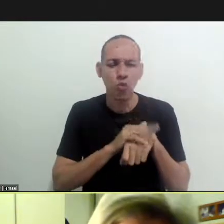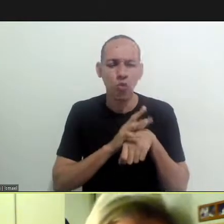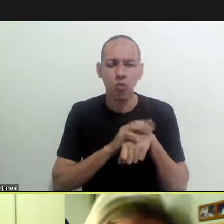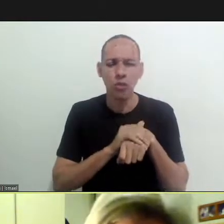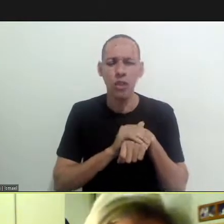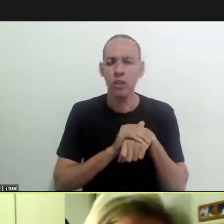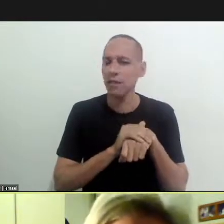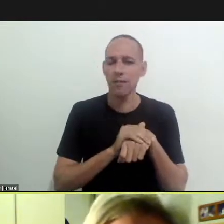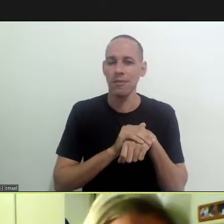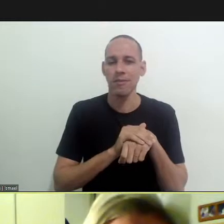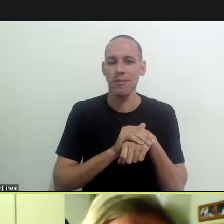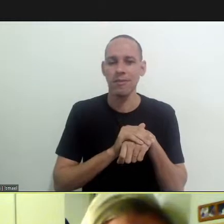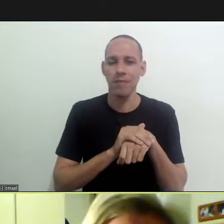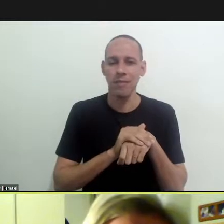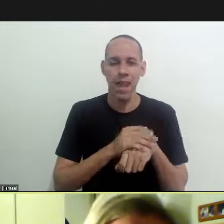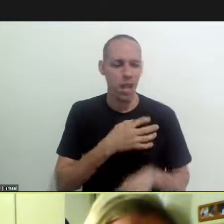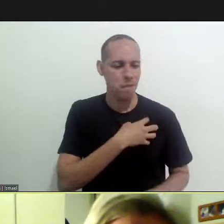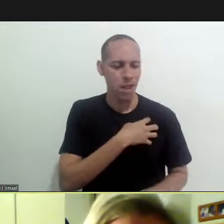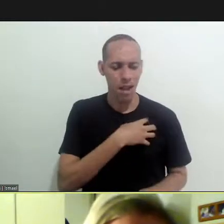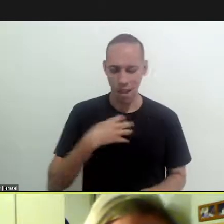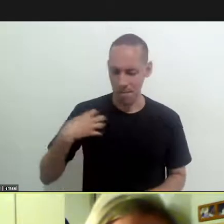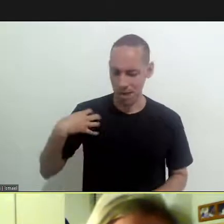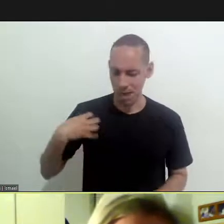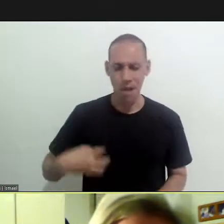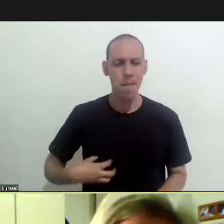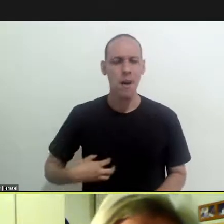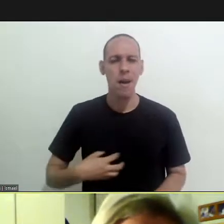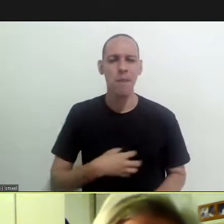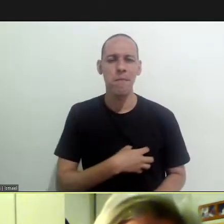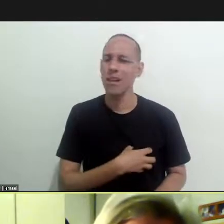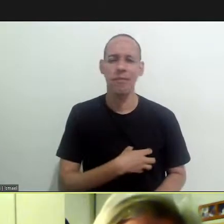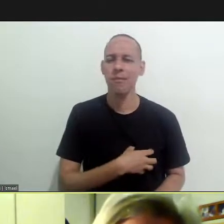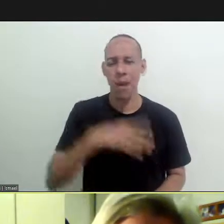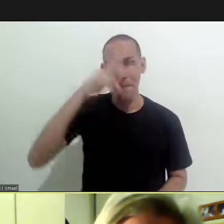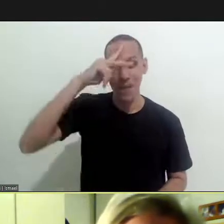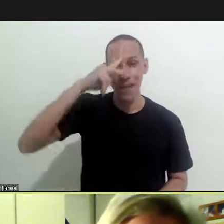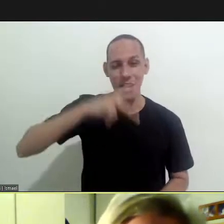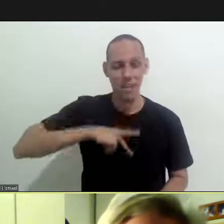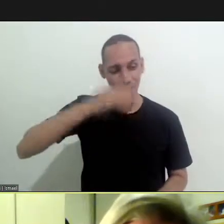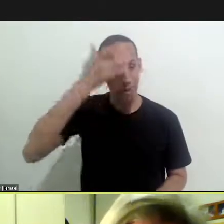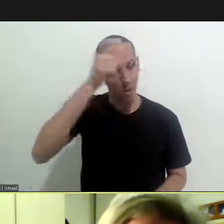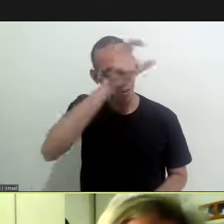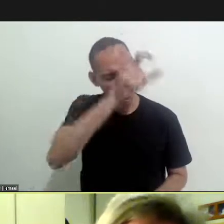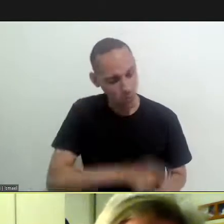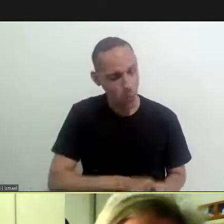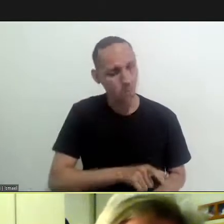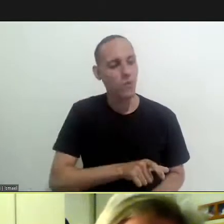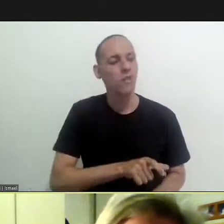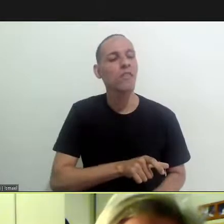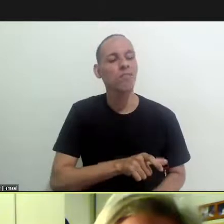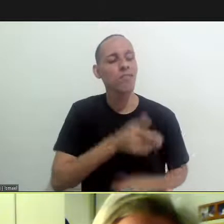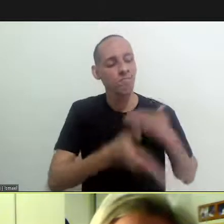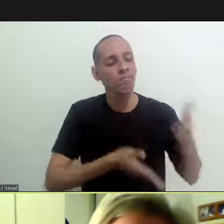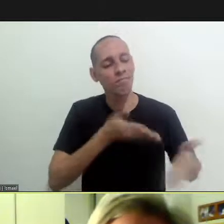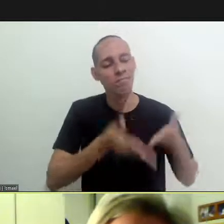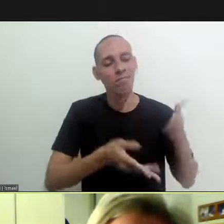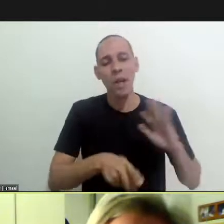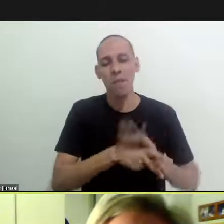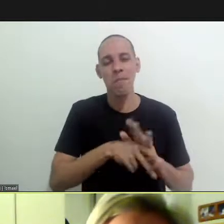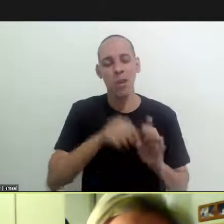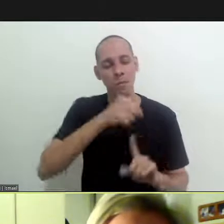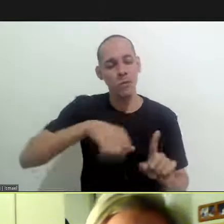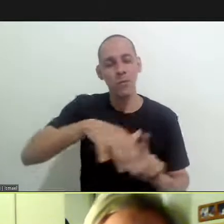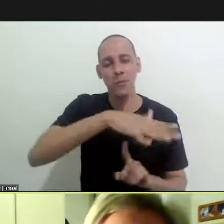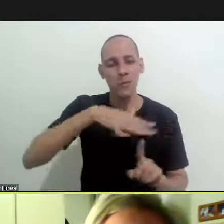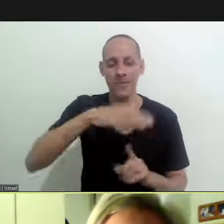as a patient of part of their body but also as a person as someone